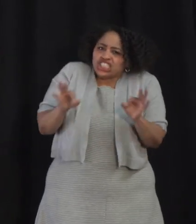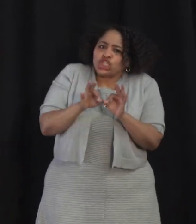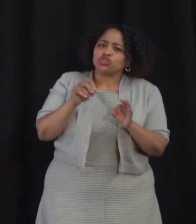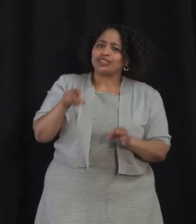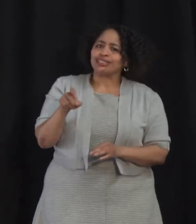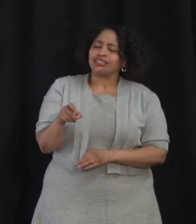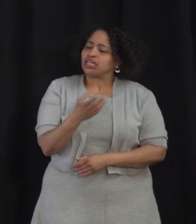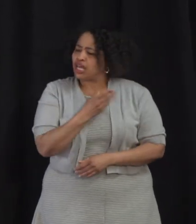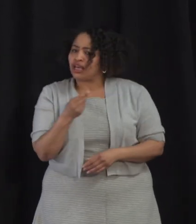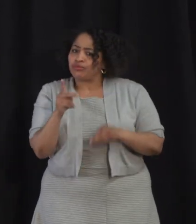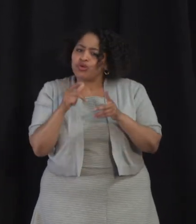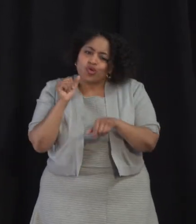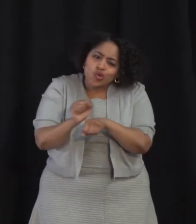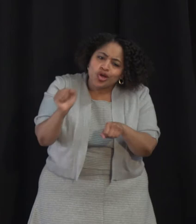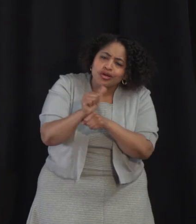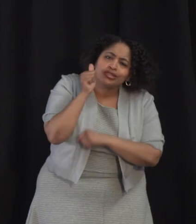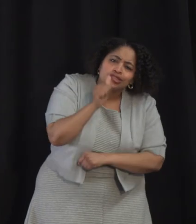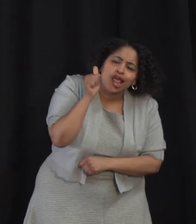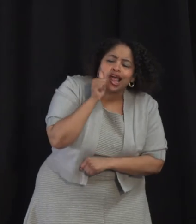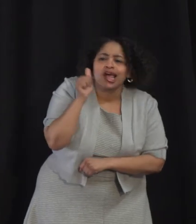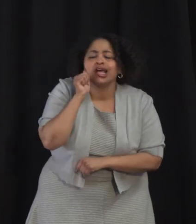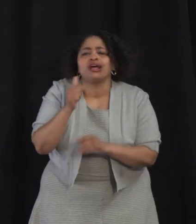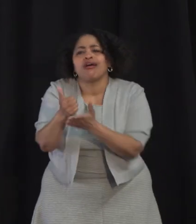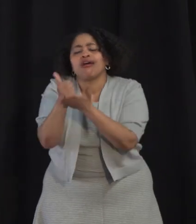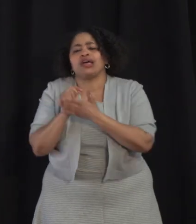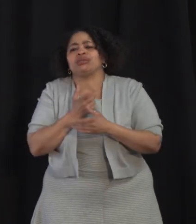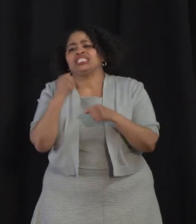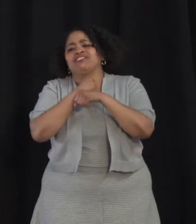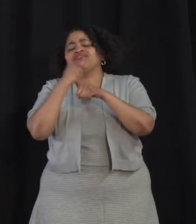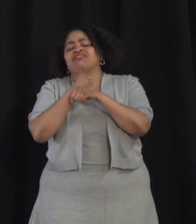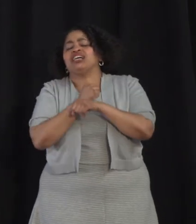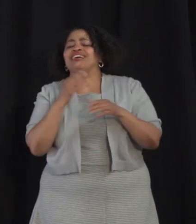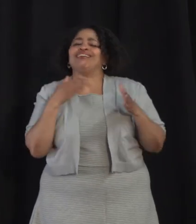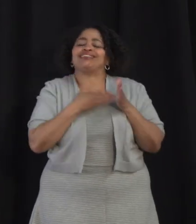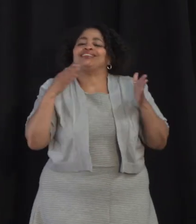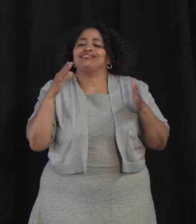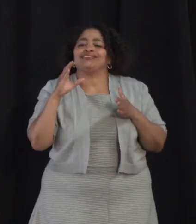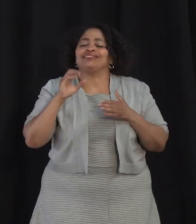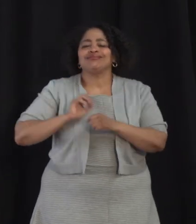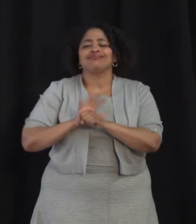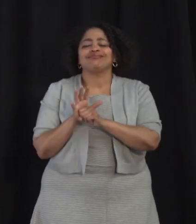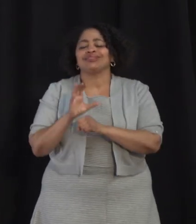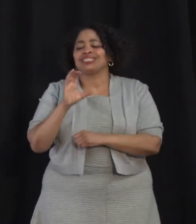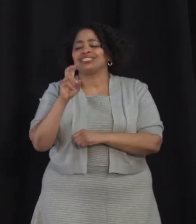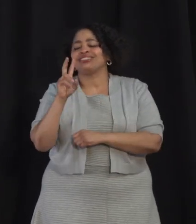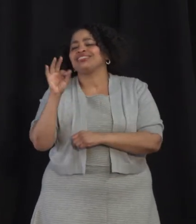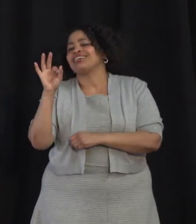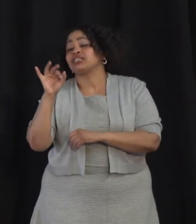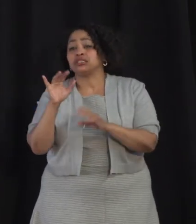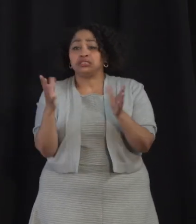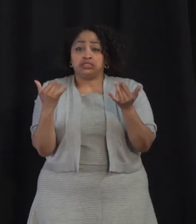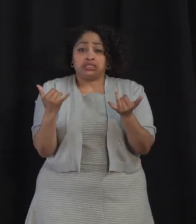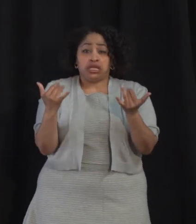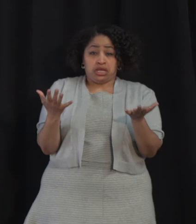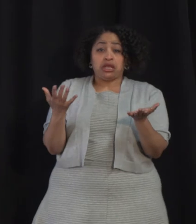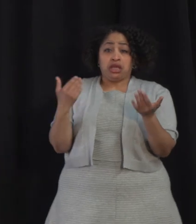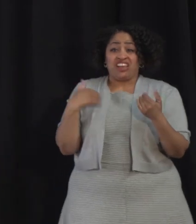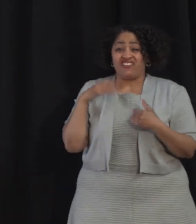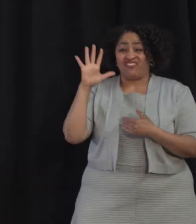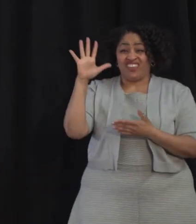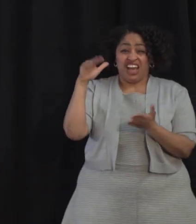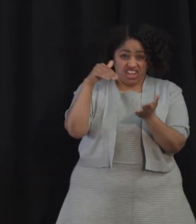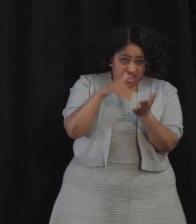who are working day and night to help us fight against COVID-19. So as of today, there are 5